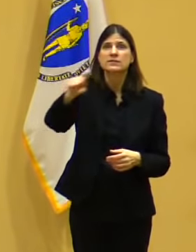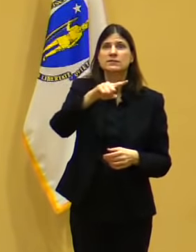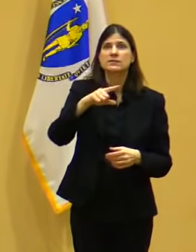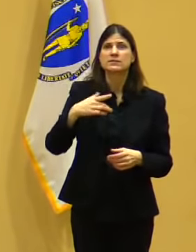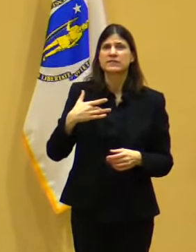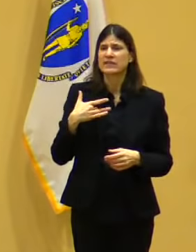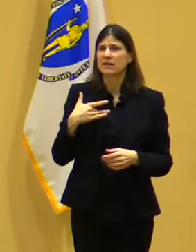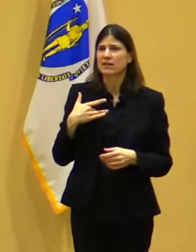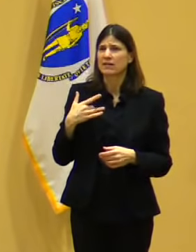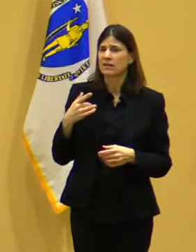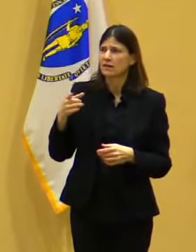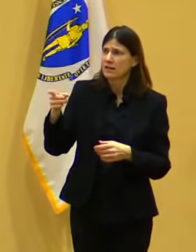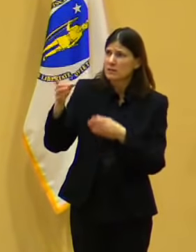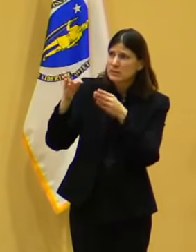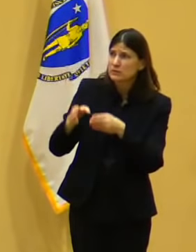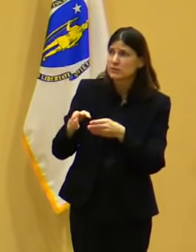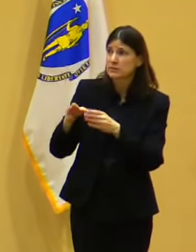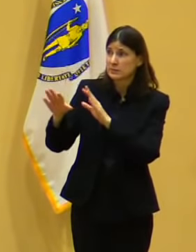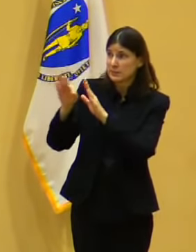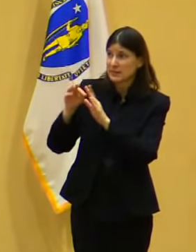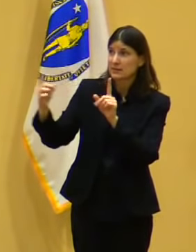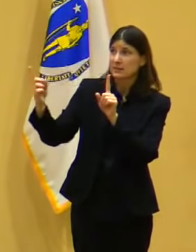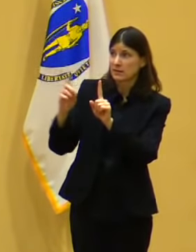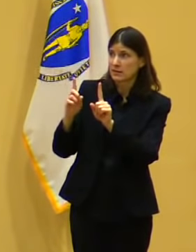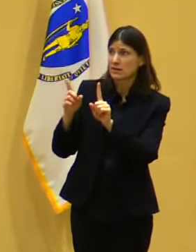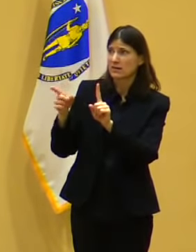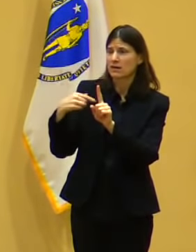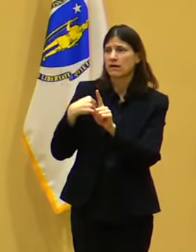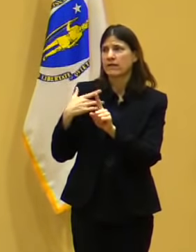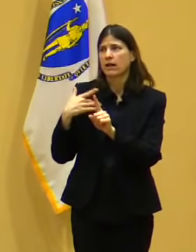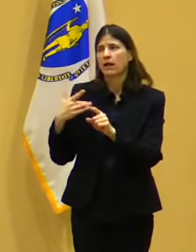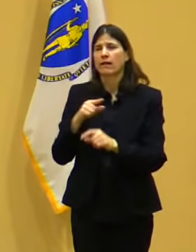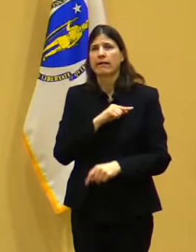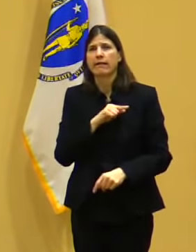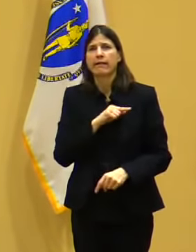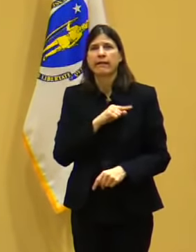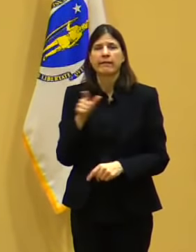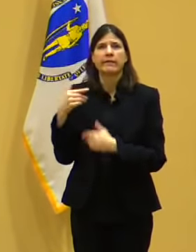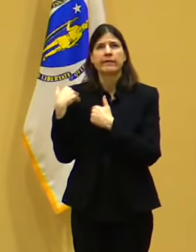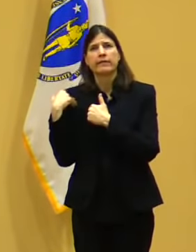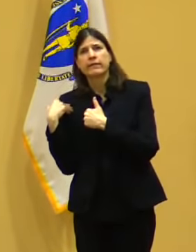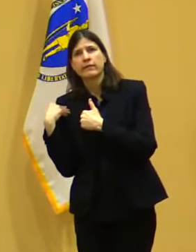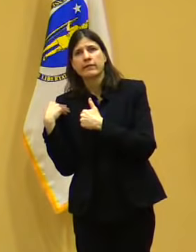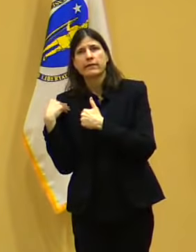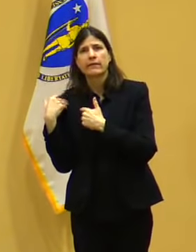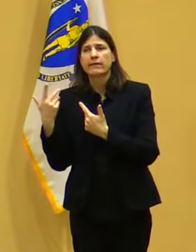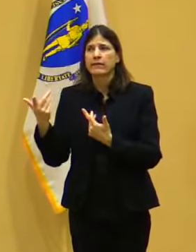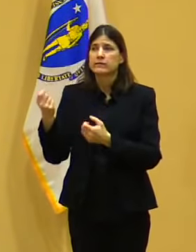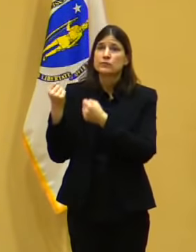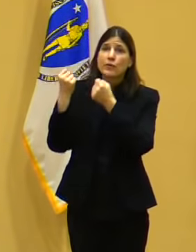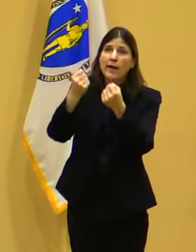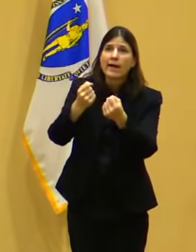friend, whatever it might be, to take them to a mass vaccine to get vaccinated.